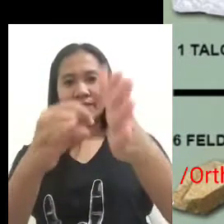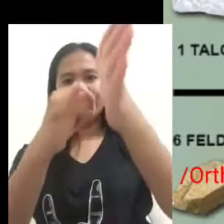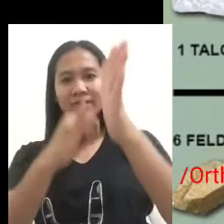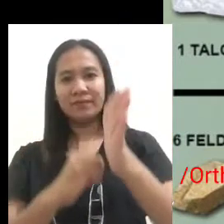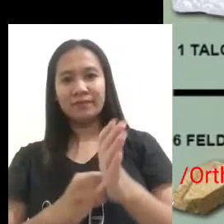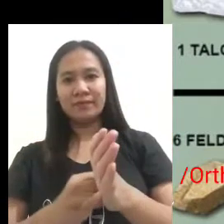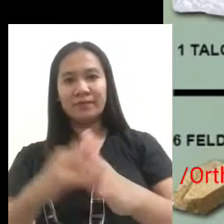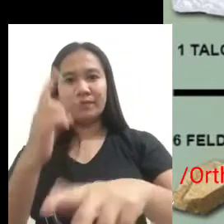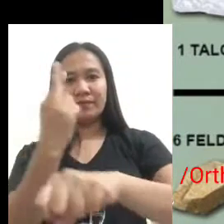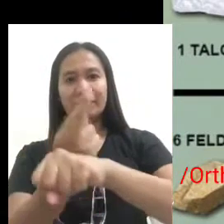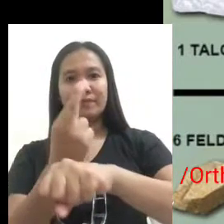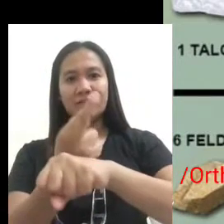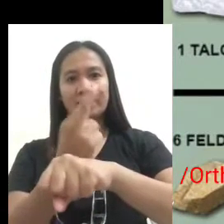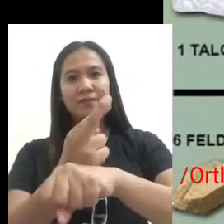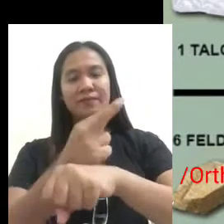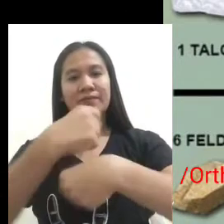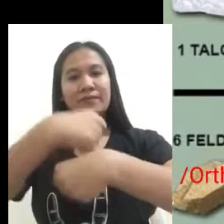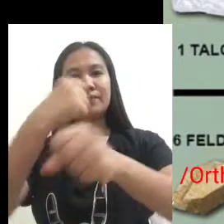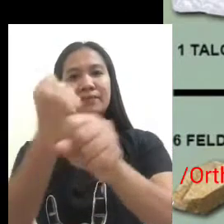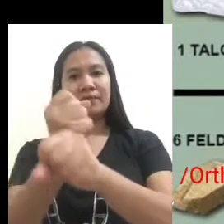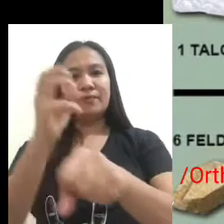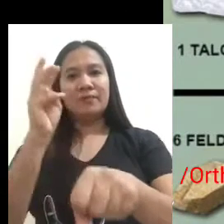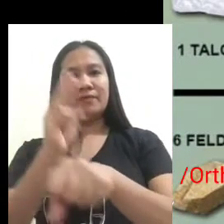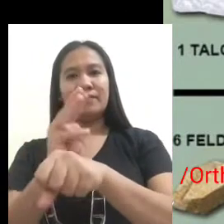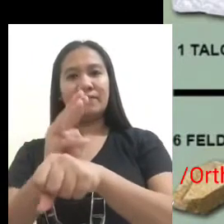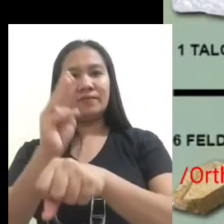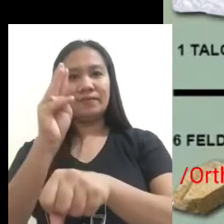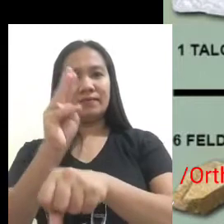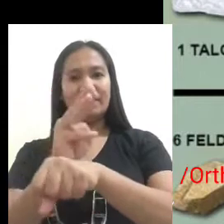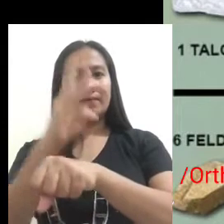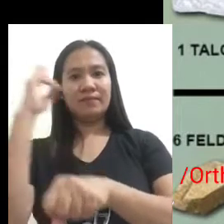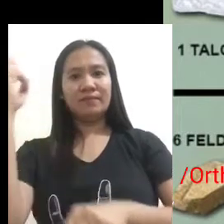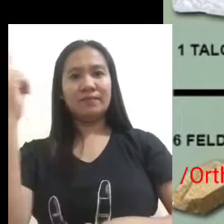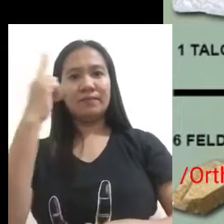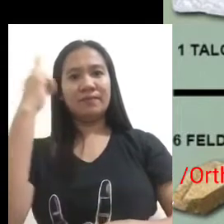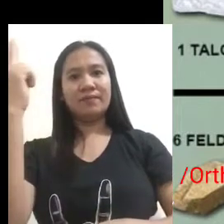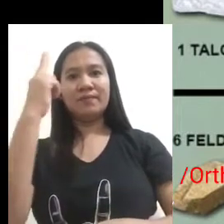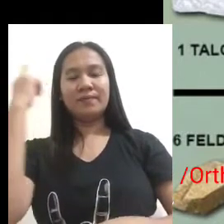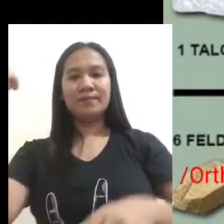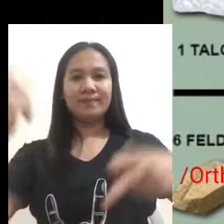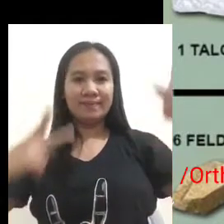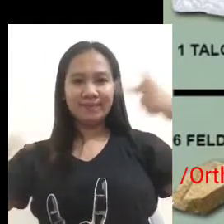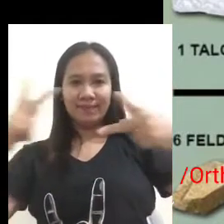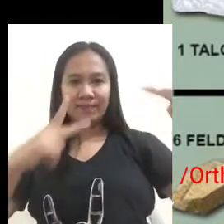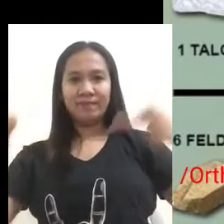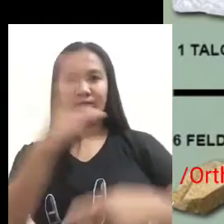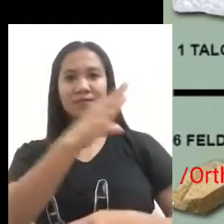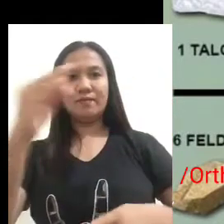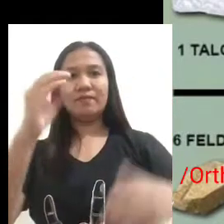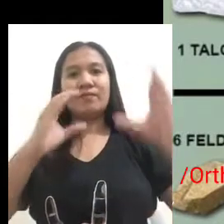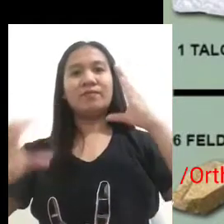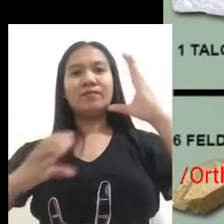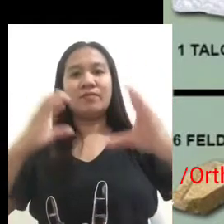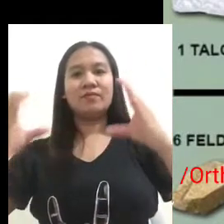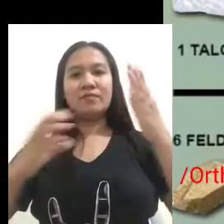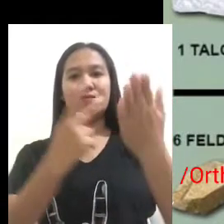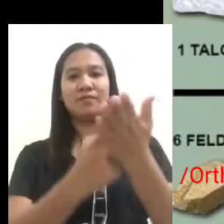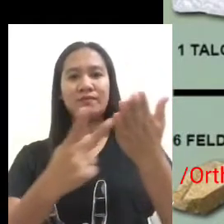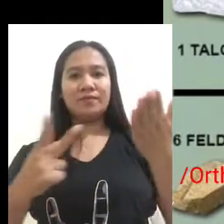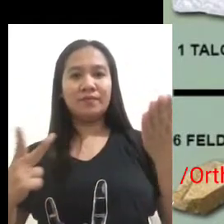minerals resistance to being scratched the harder ones are difficult to scratch the softer ones are less